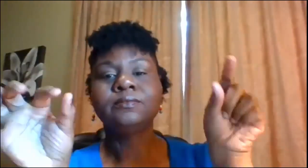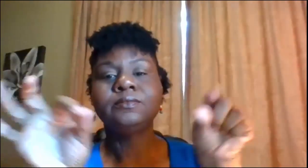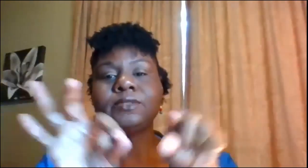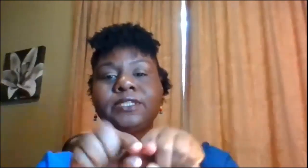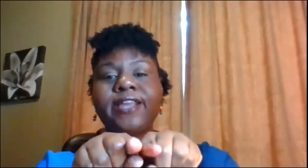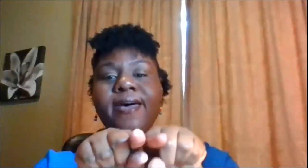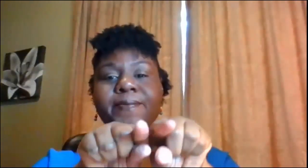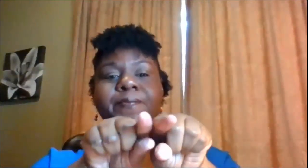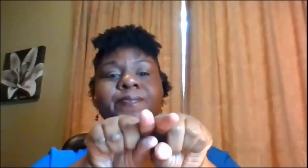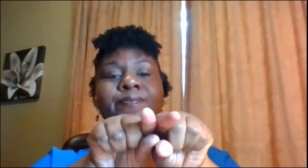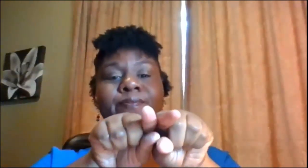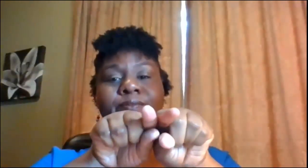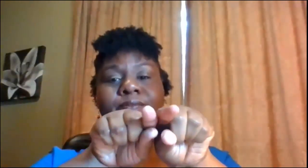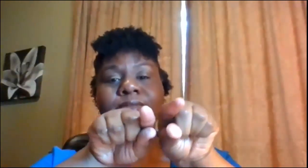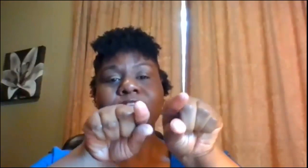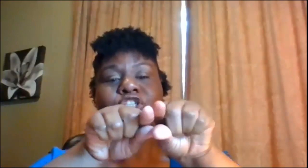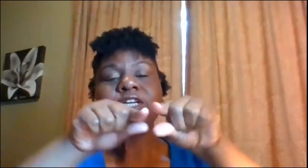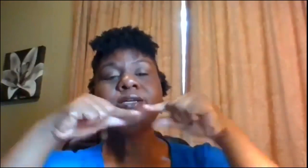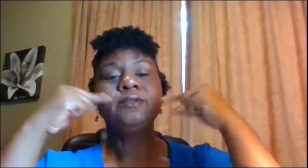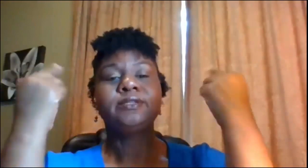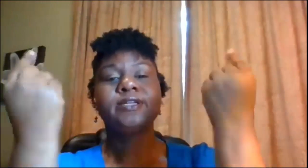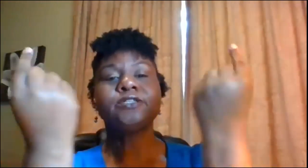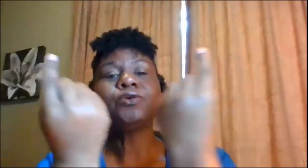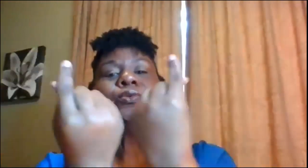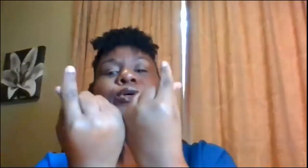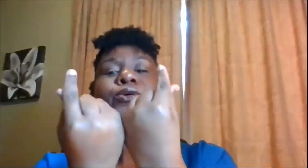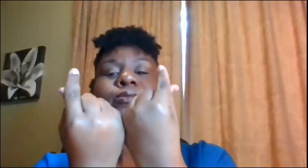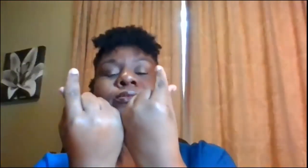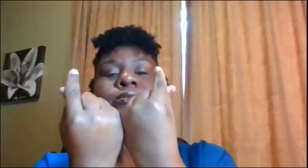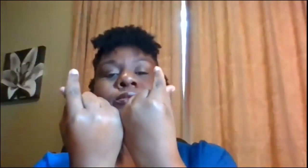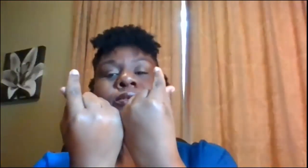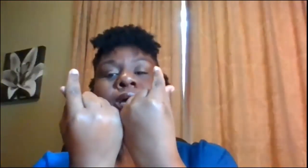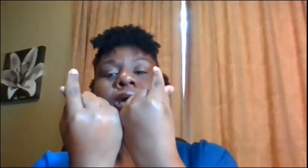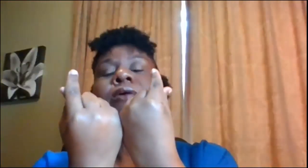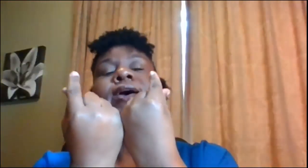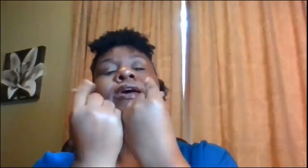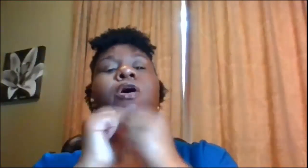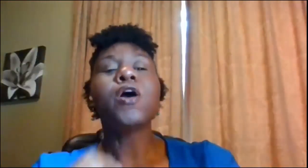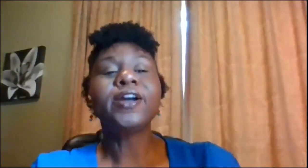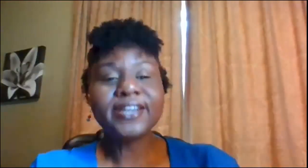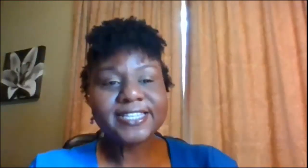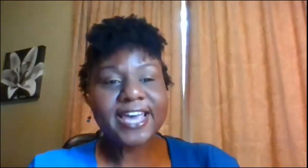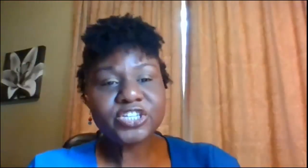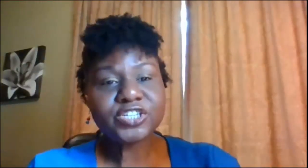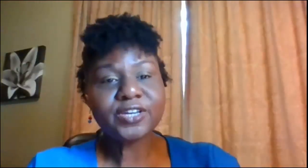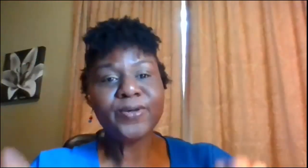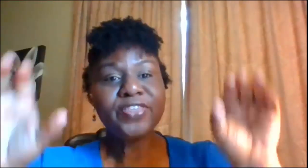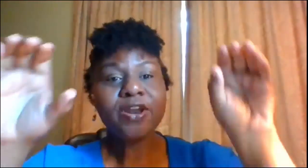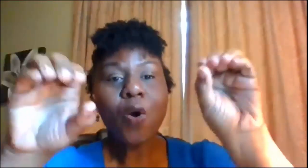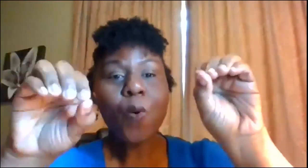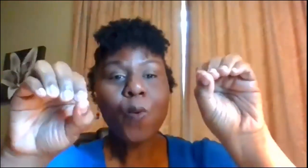see that with a G that's group all right organization with an O